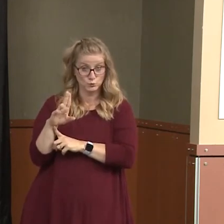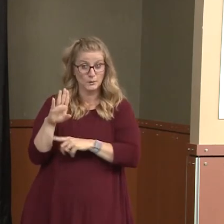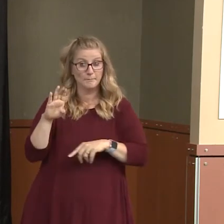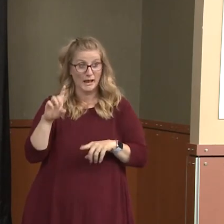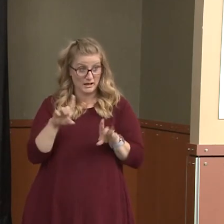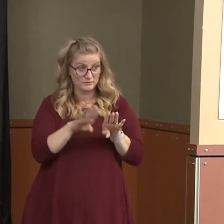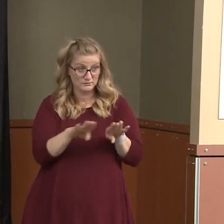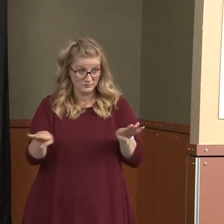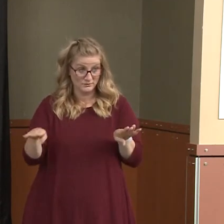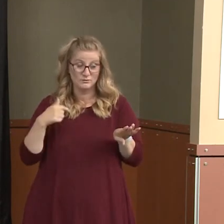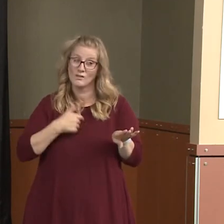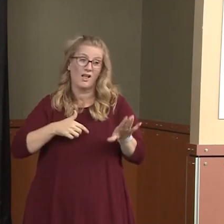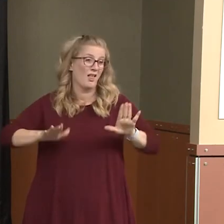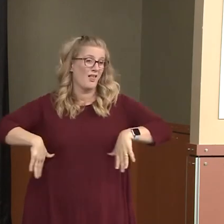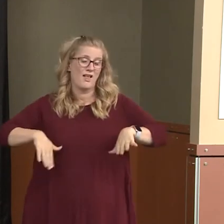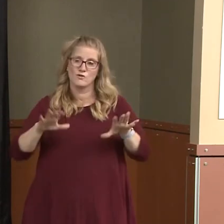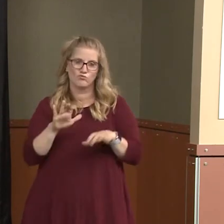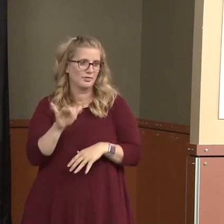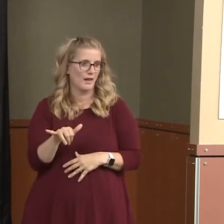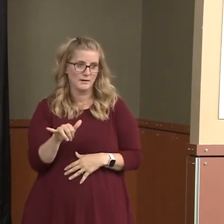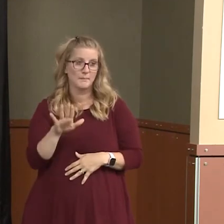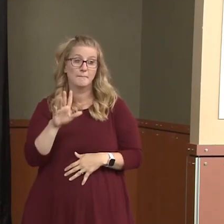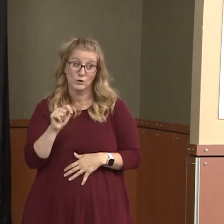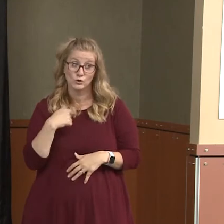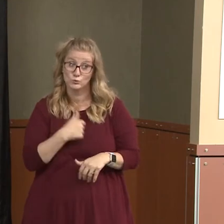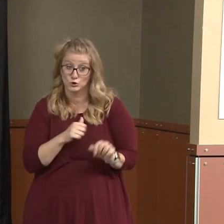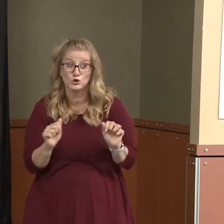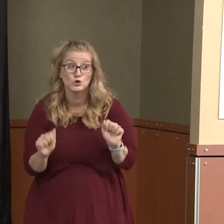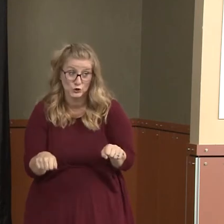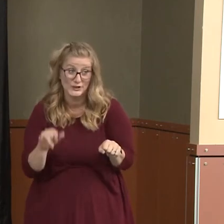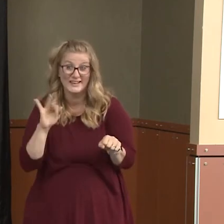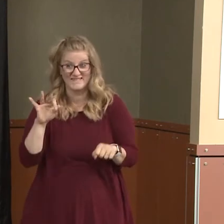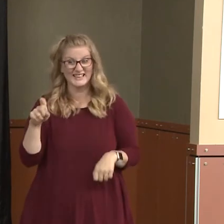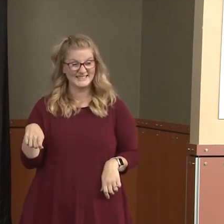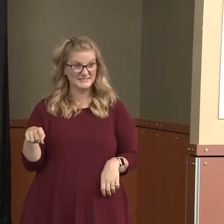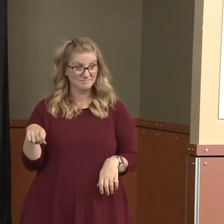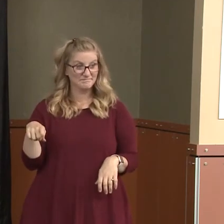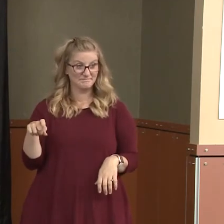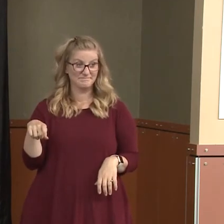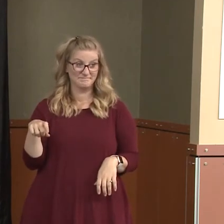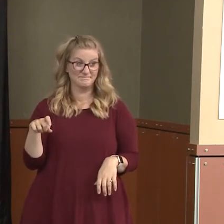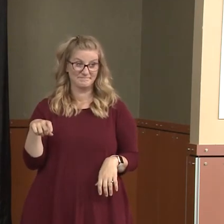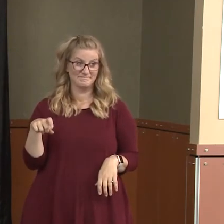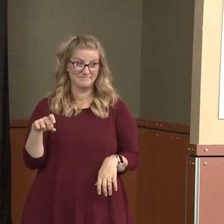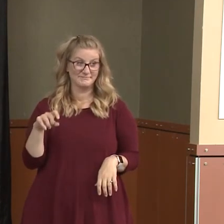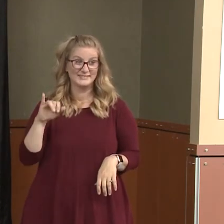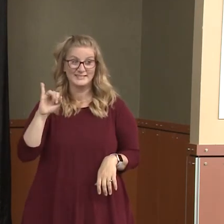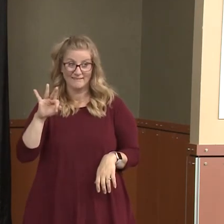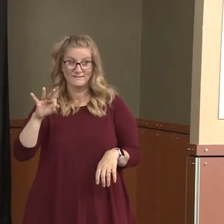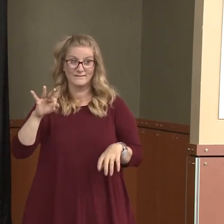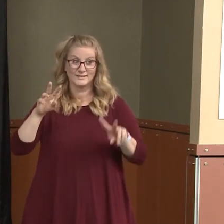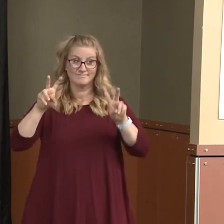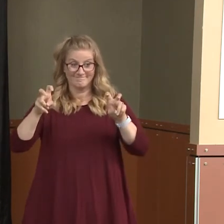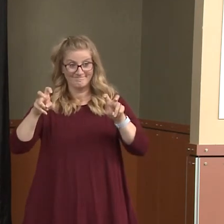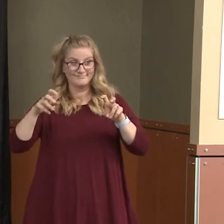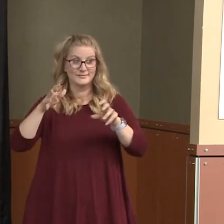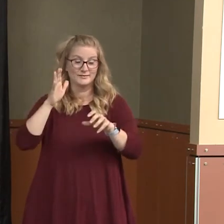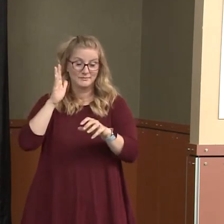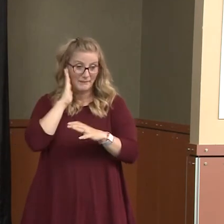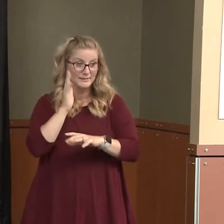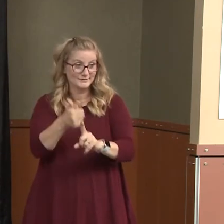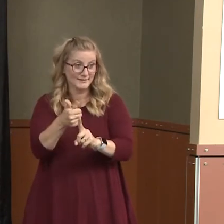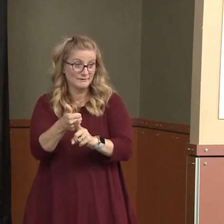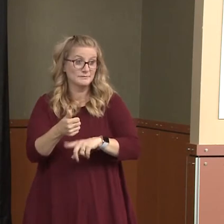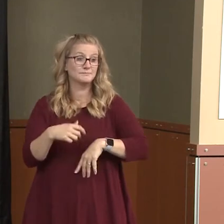done that, but we could in the event that we needed two physical beds. The other questions we get often are around PPE and